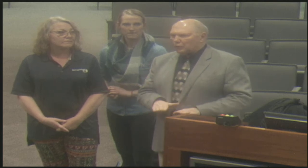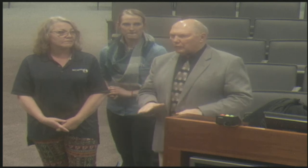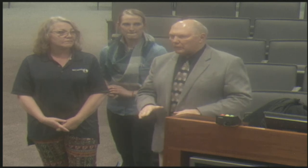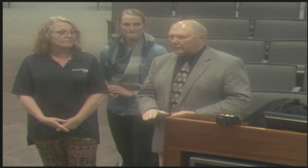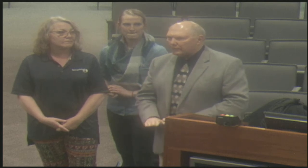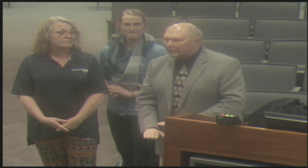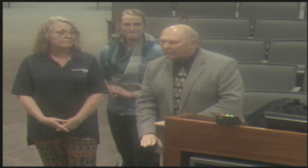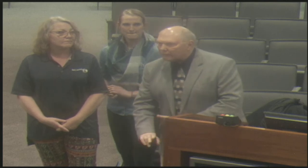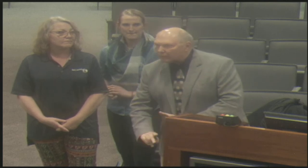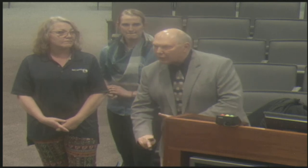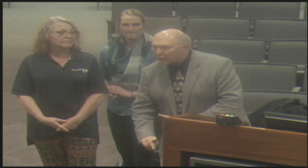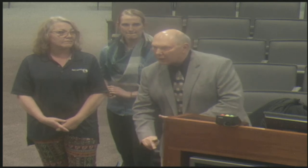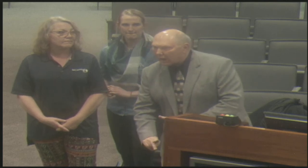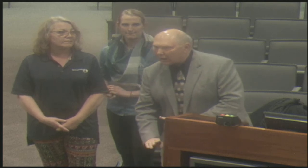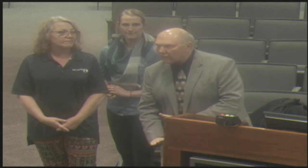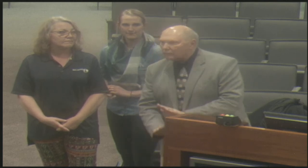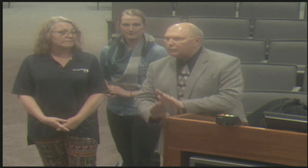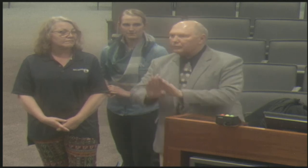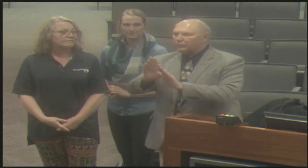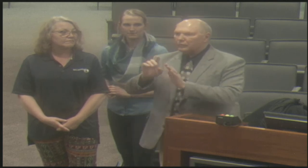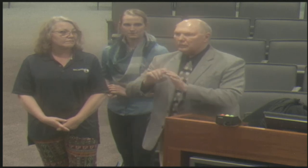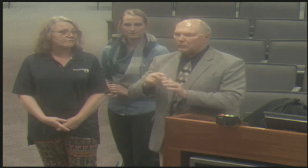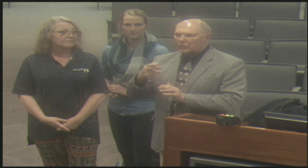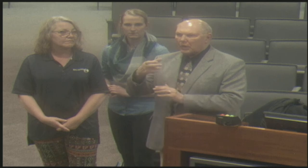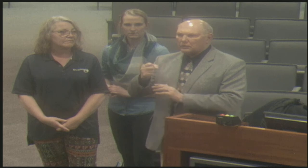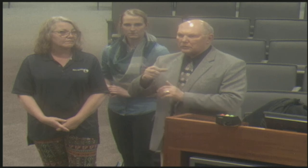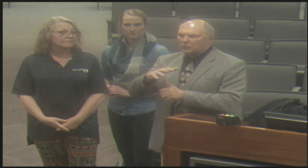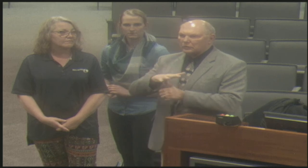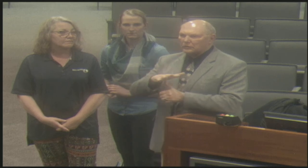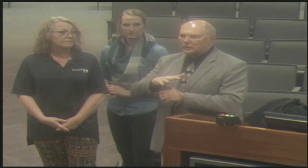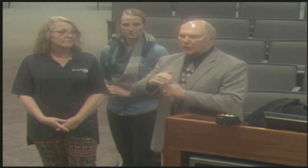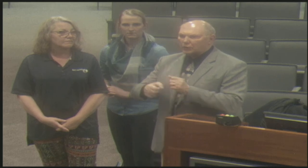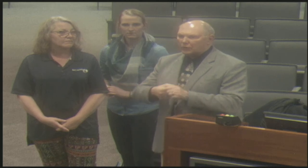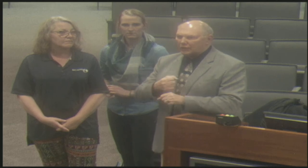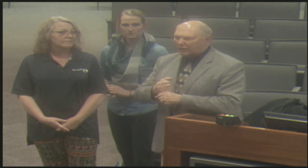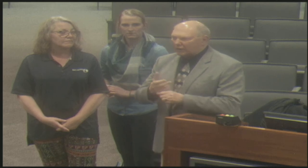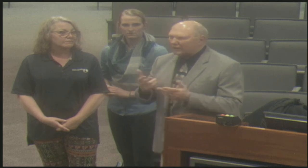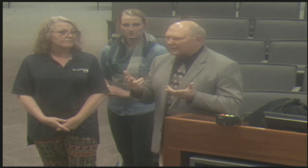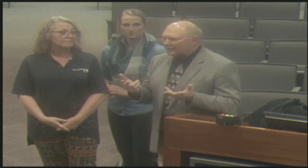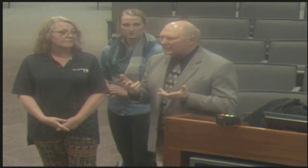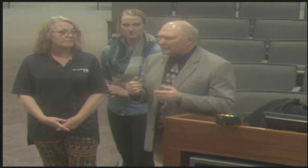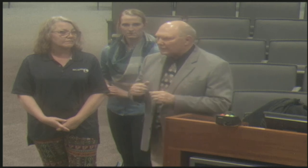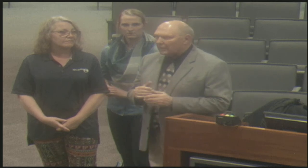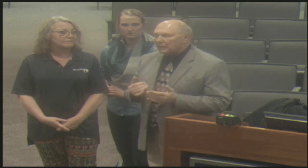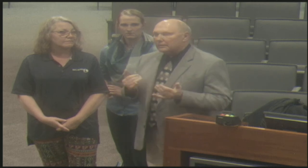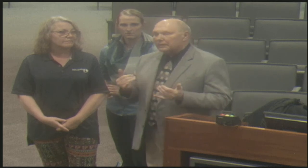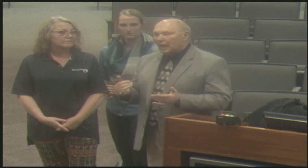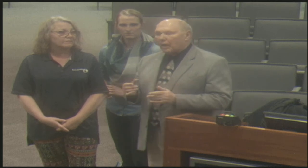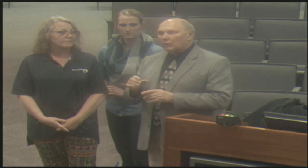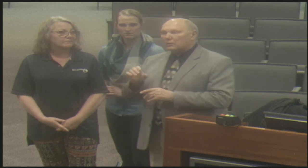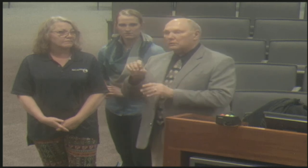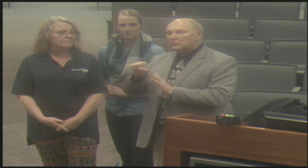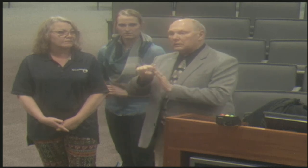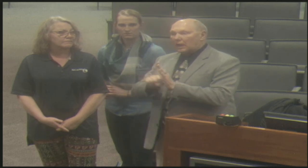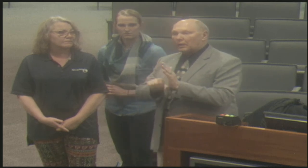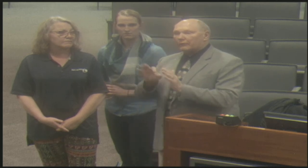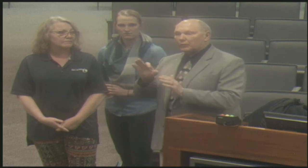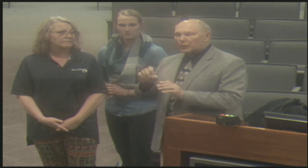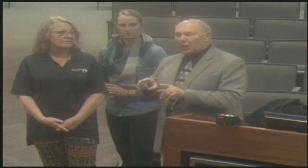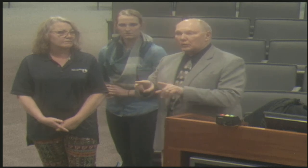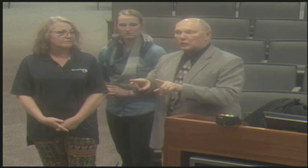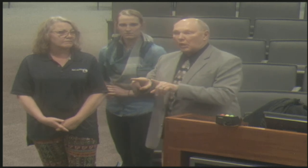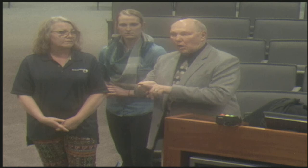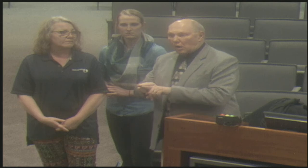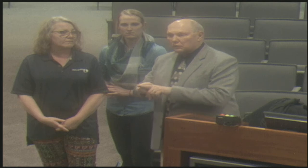of segments of specialty, um, types of settings. And then we have education which basically encompasses kindergarten